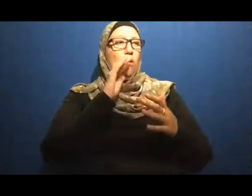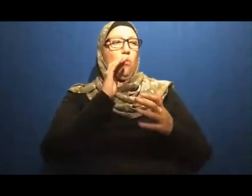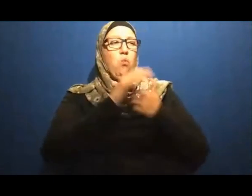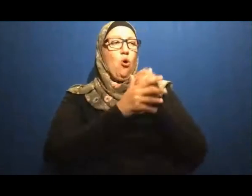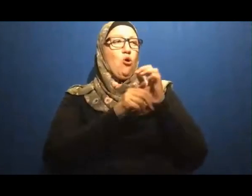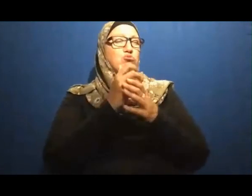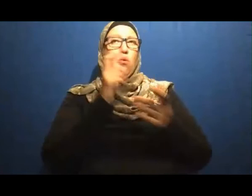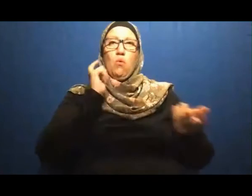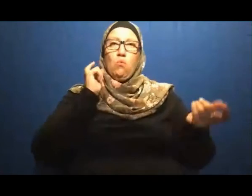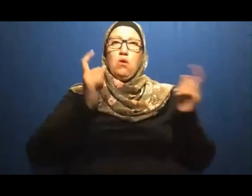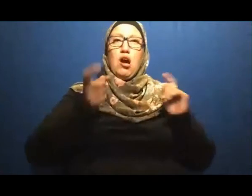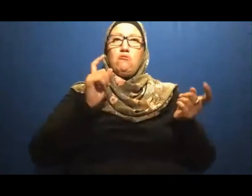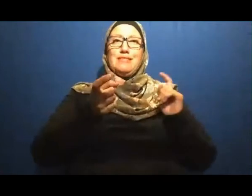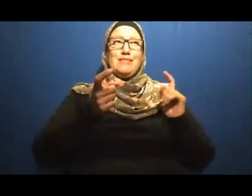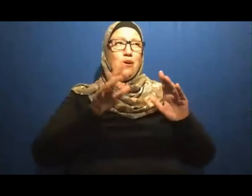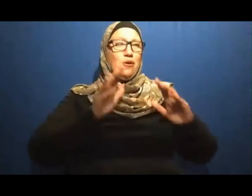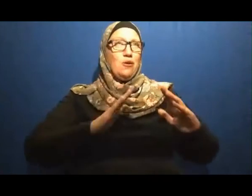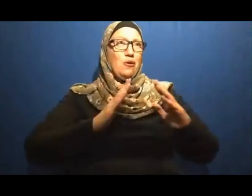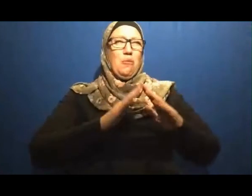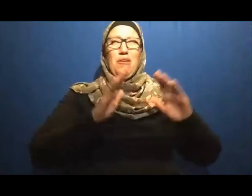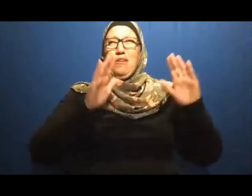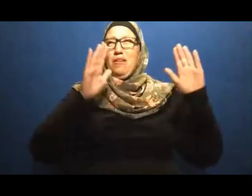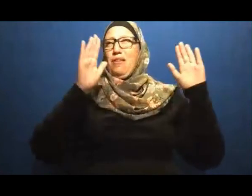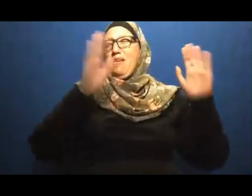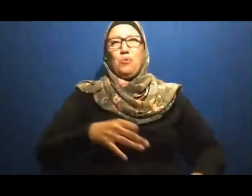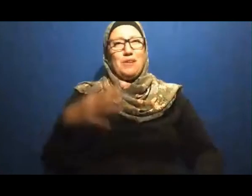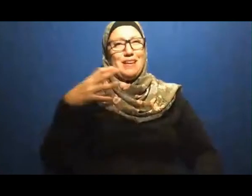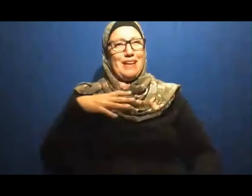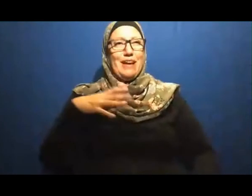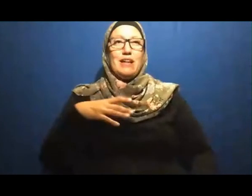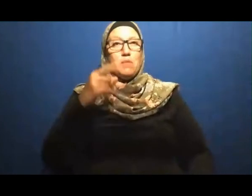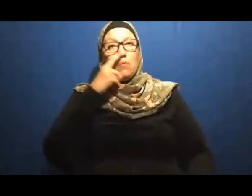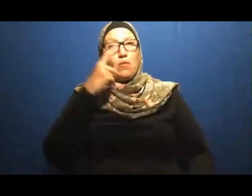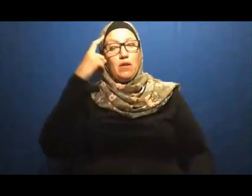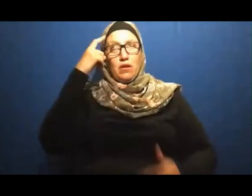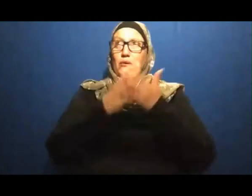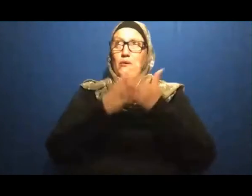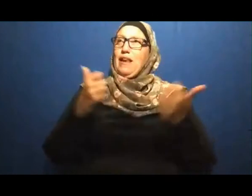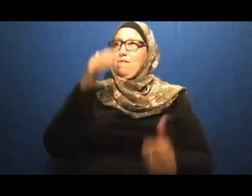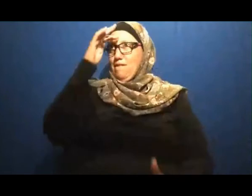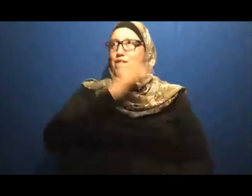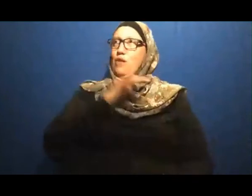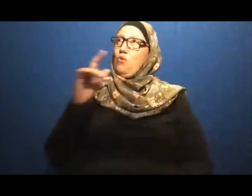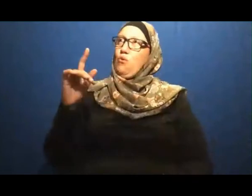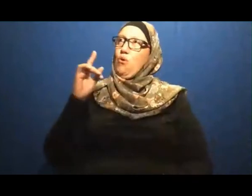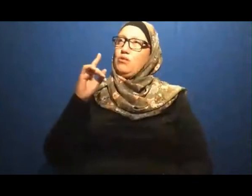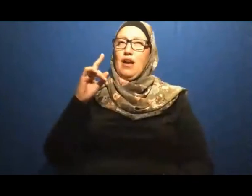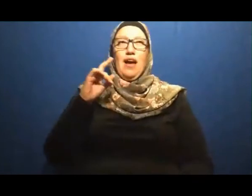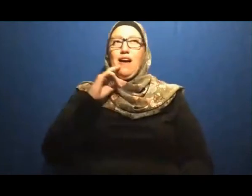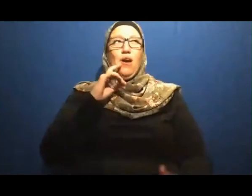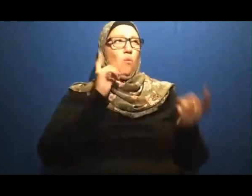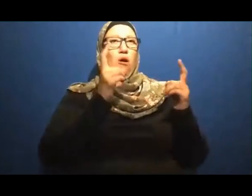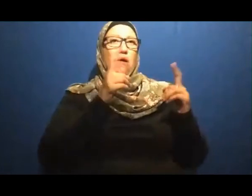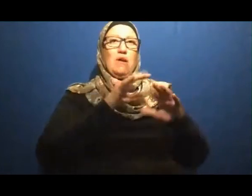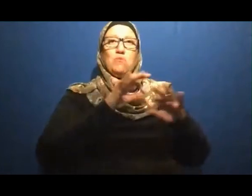That's the argument that some people have Unfortunately, both opinions are going to the two sides of the spectrum